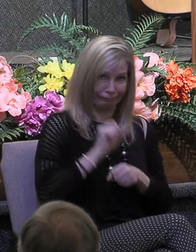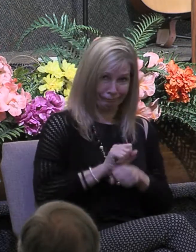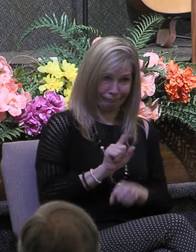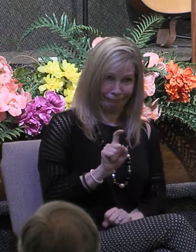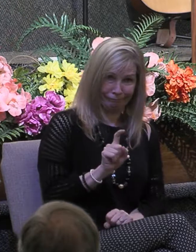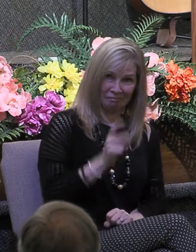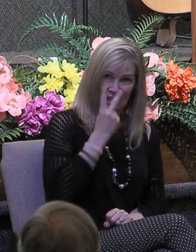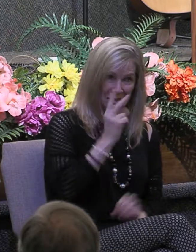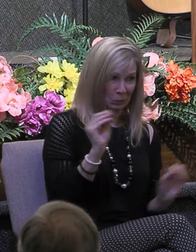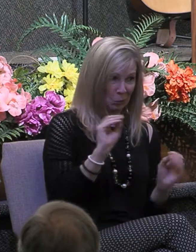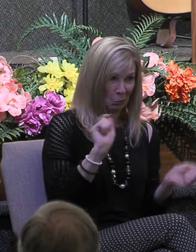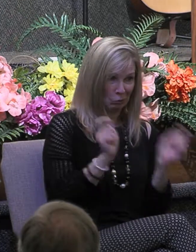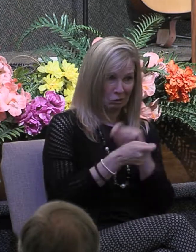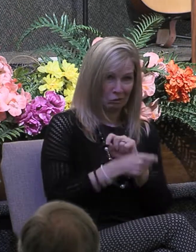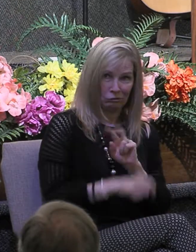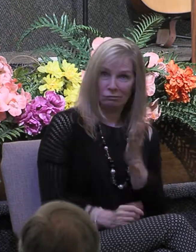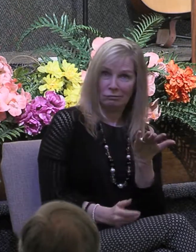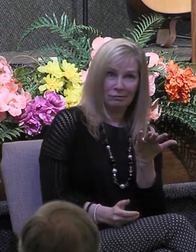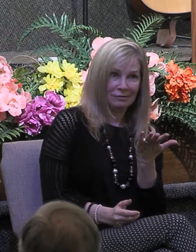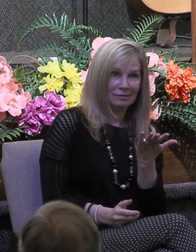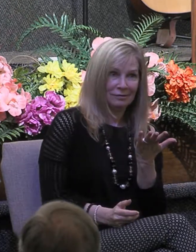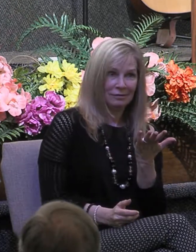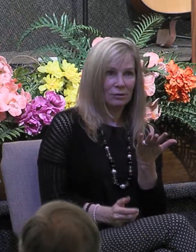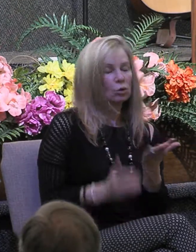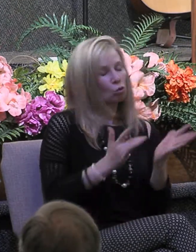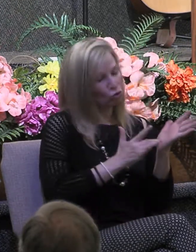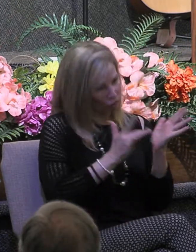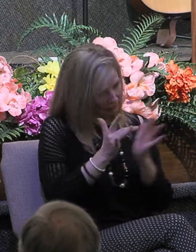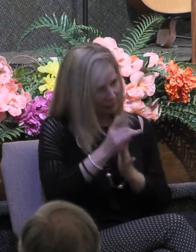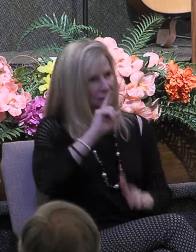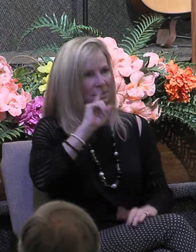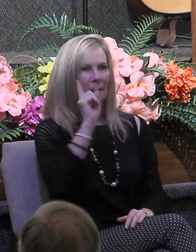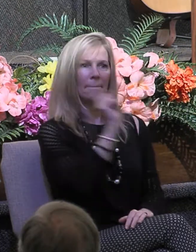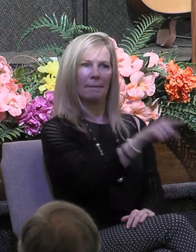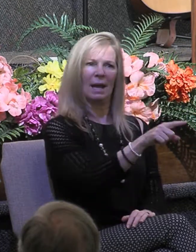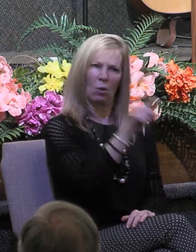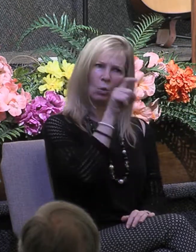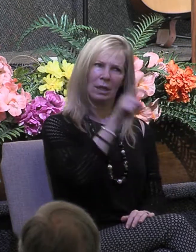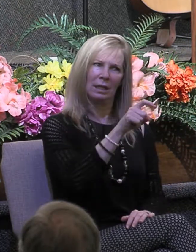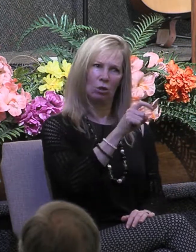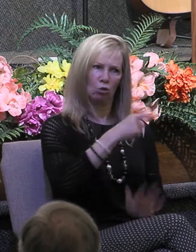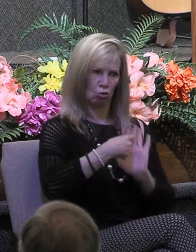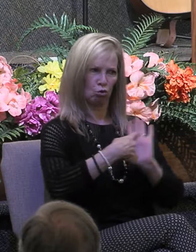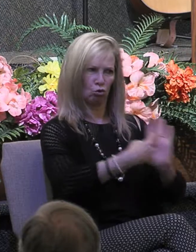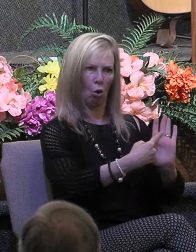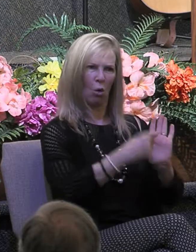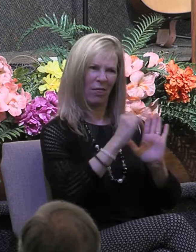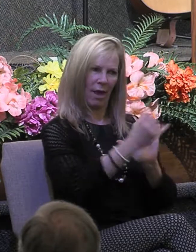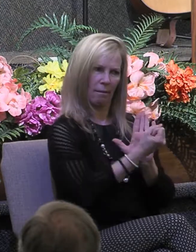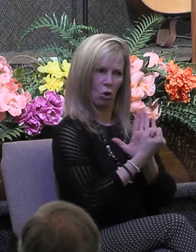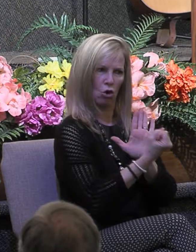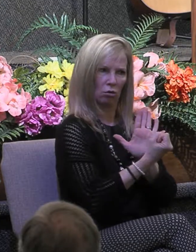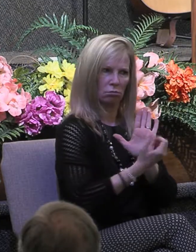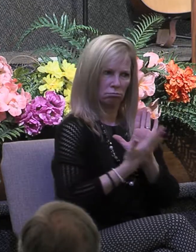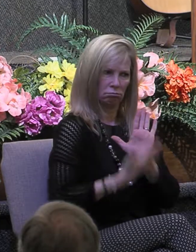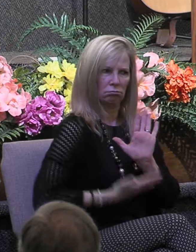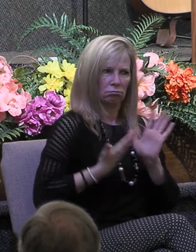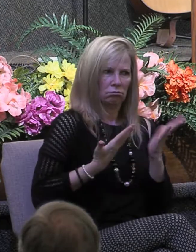by commanding us to wear this mark of selfless love, in essence, Jesus has put us on display for the